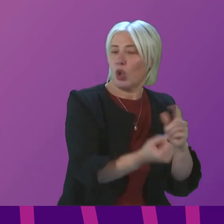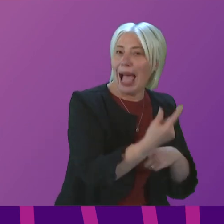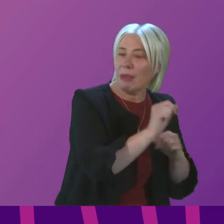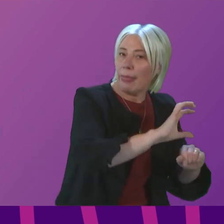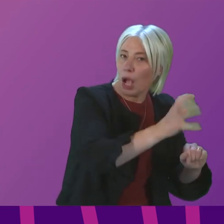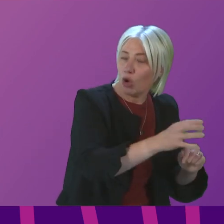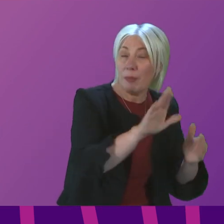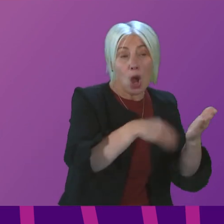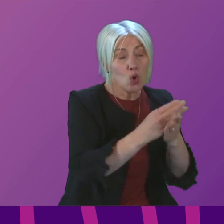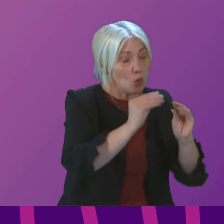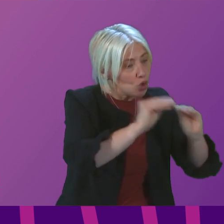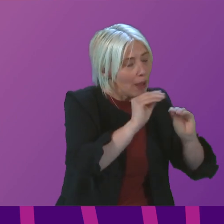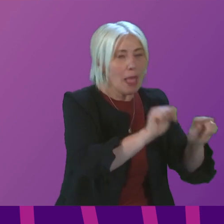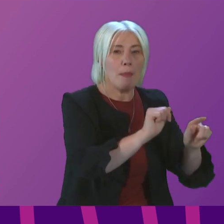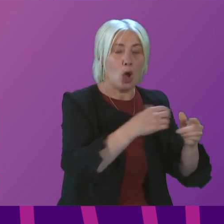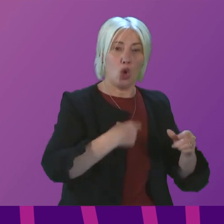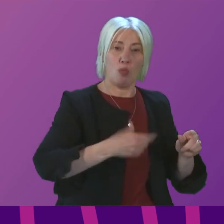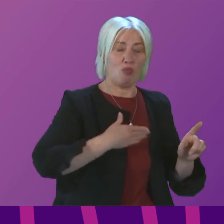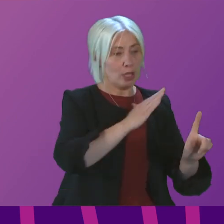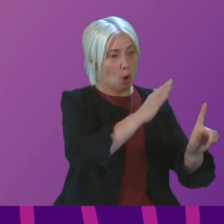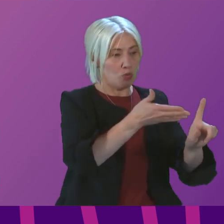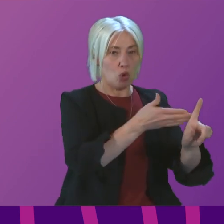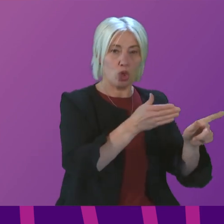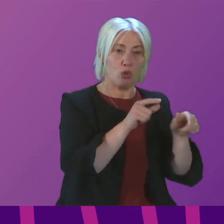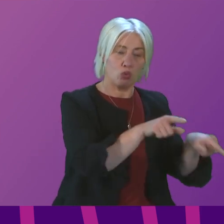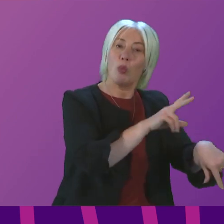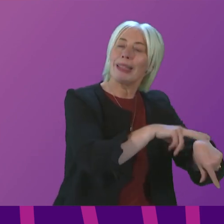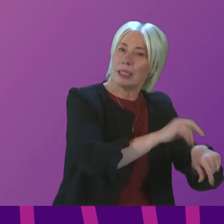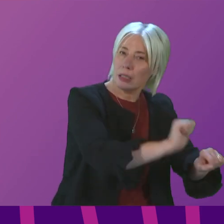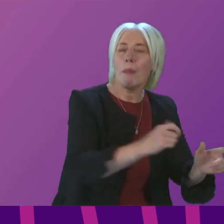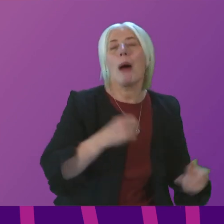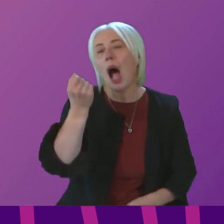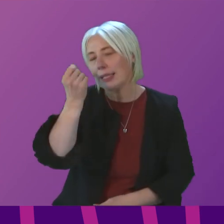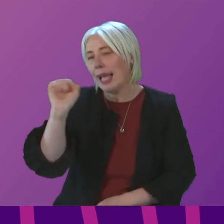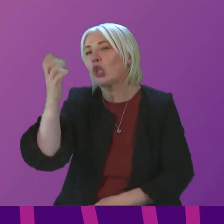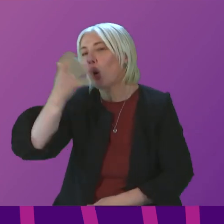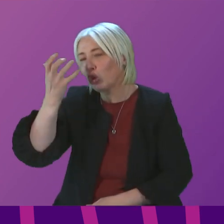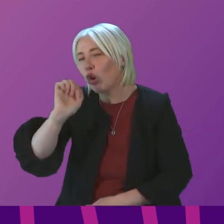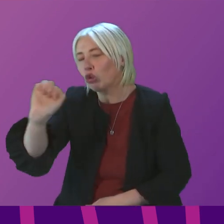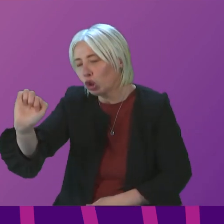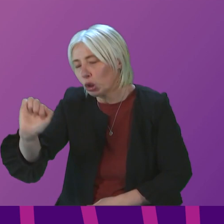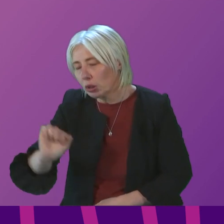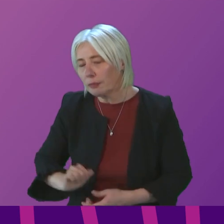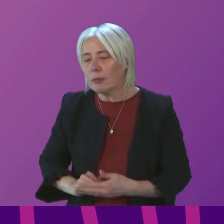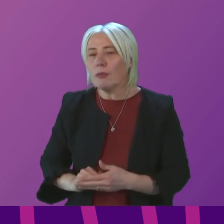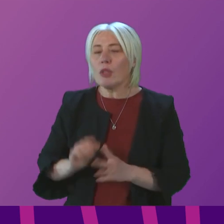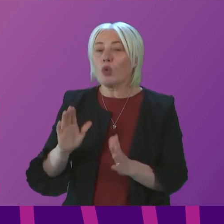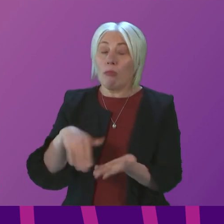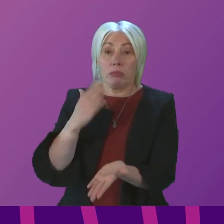not always been the case are trained in a human rights approach to policing. But I recognise the concerns that can be addressed here and I will ensure,